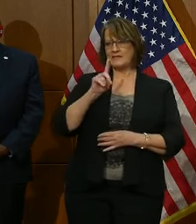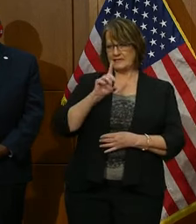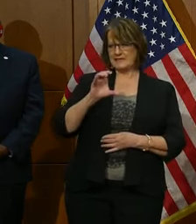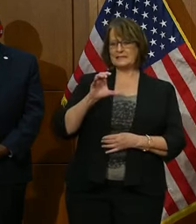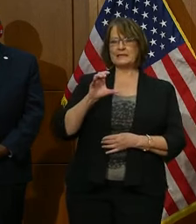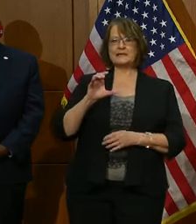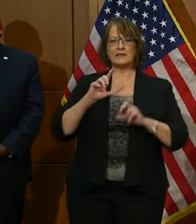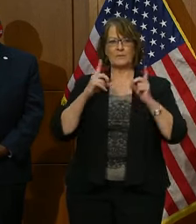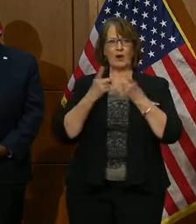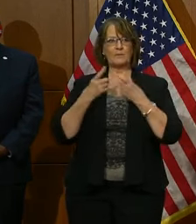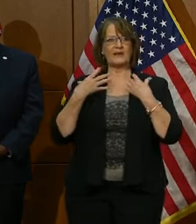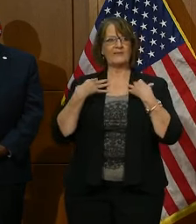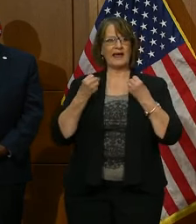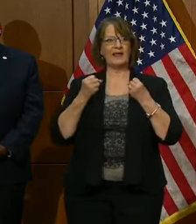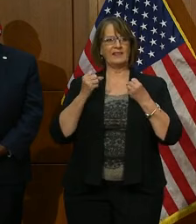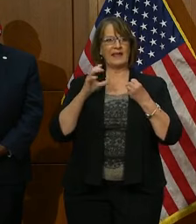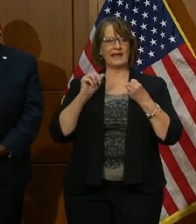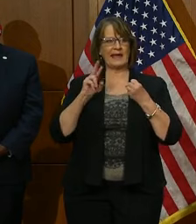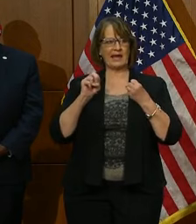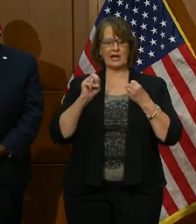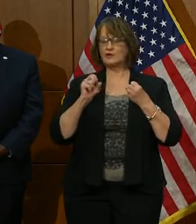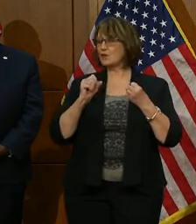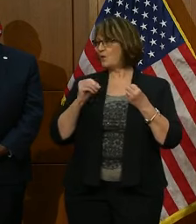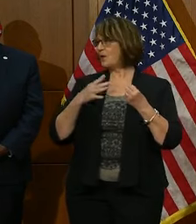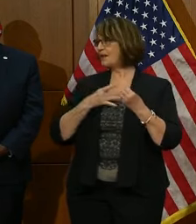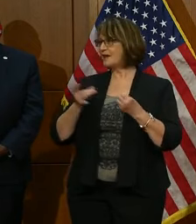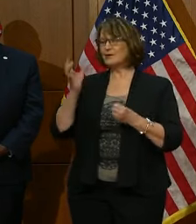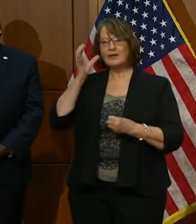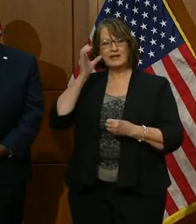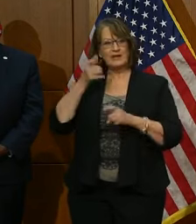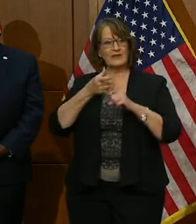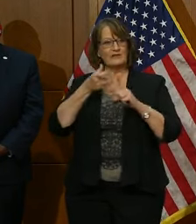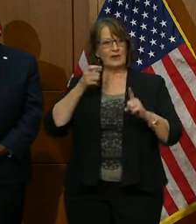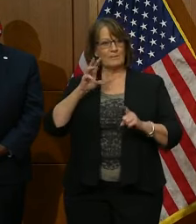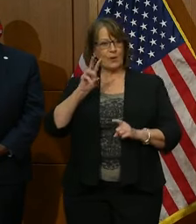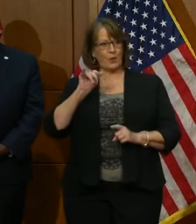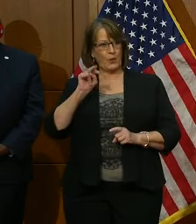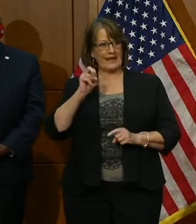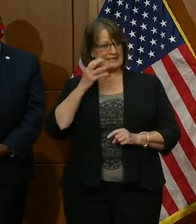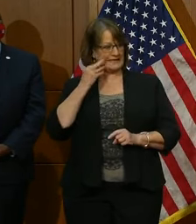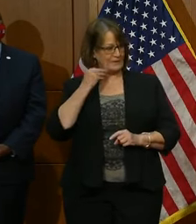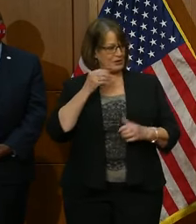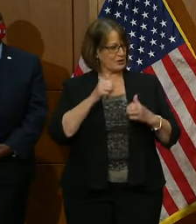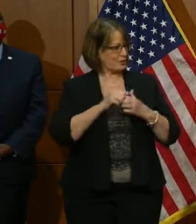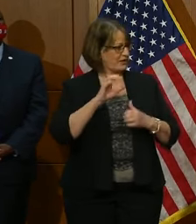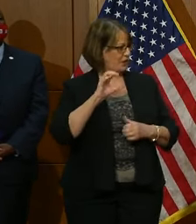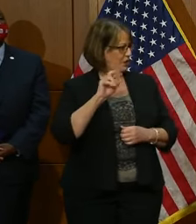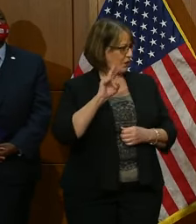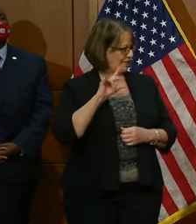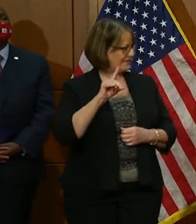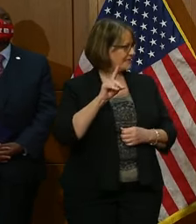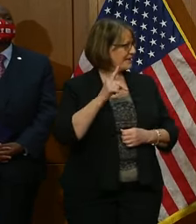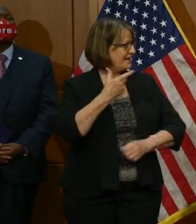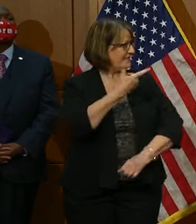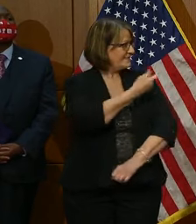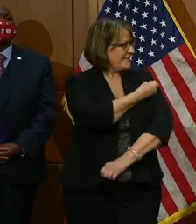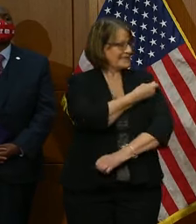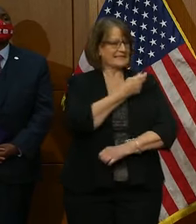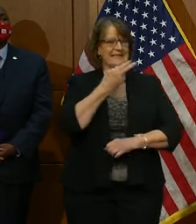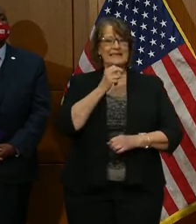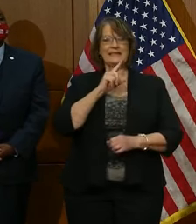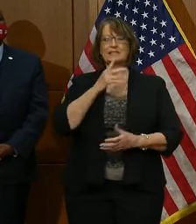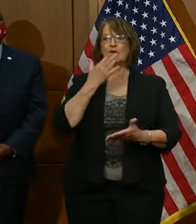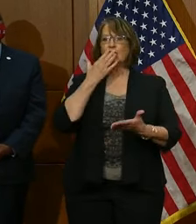Health Care Finance. So I'd like you to hear about Wayne's experience with the COVID vaccine. He is a good